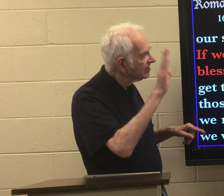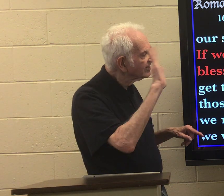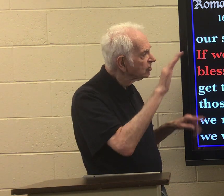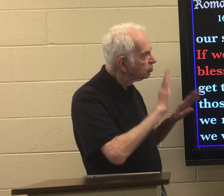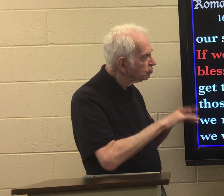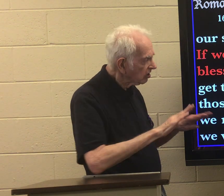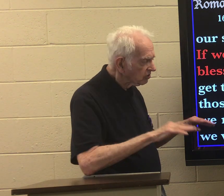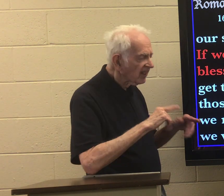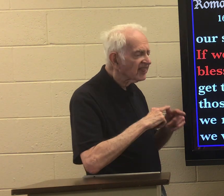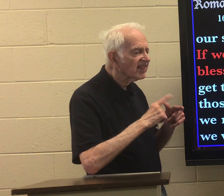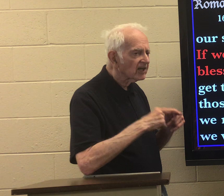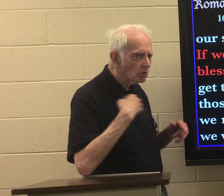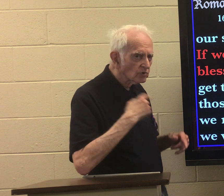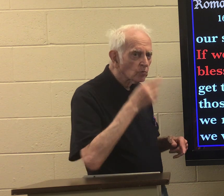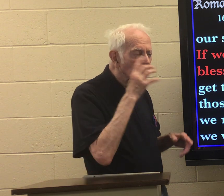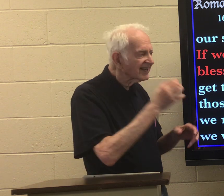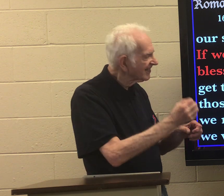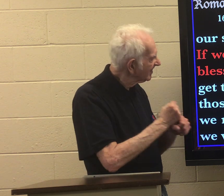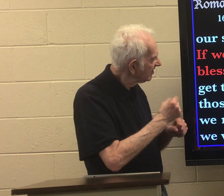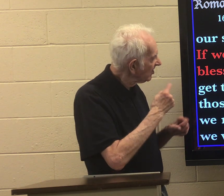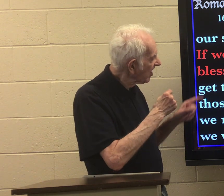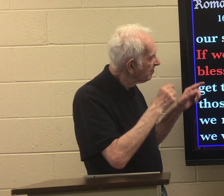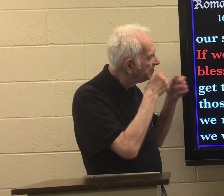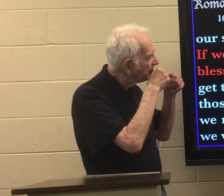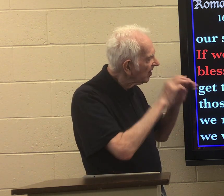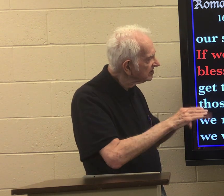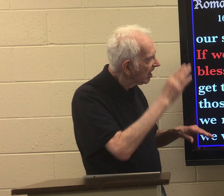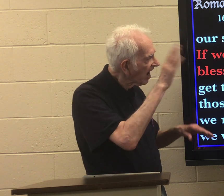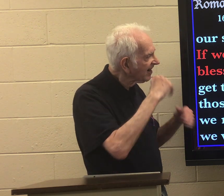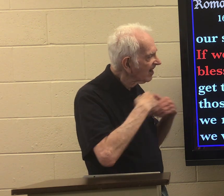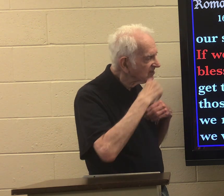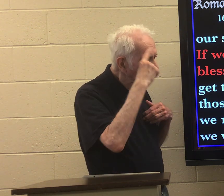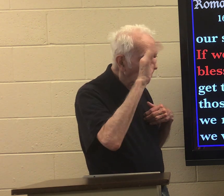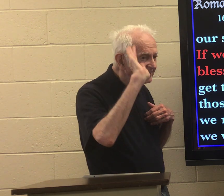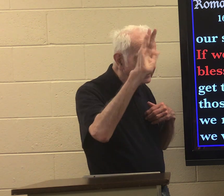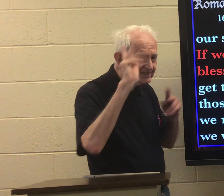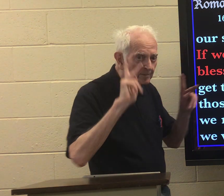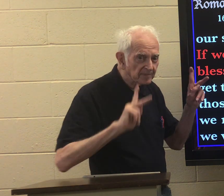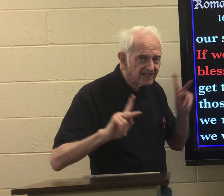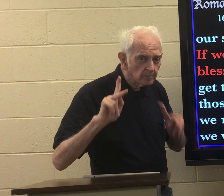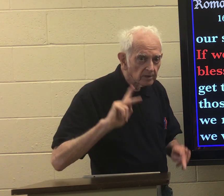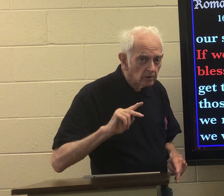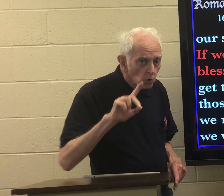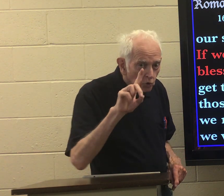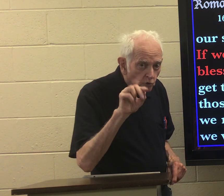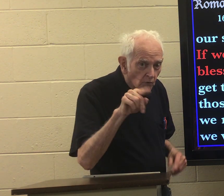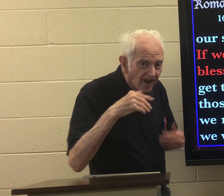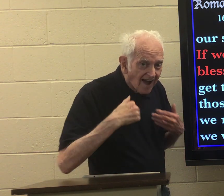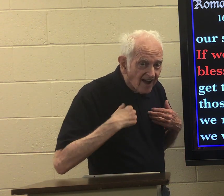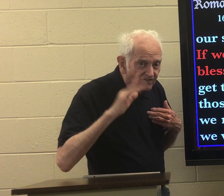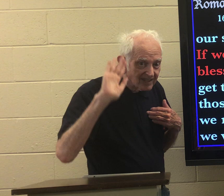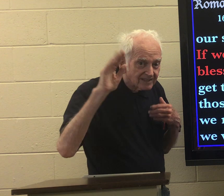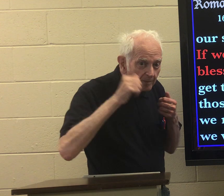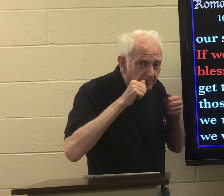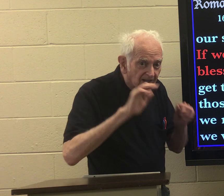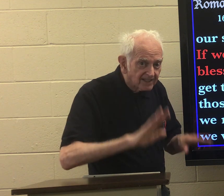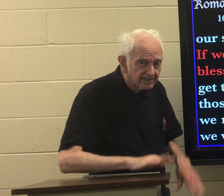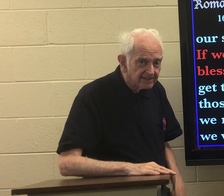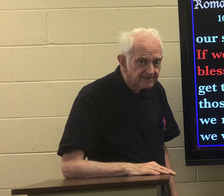if we are his children then we will get the blessings God has for his people do you have his blessings